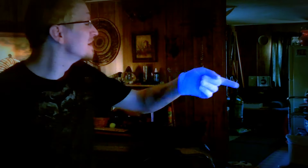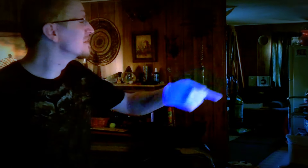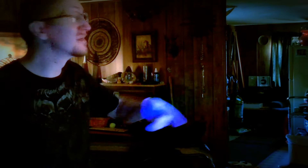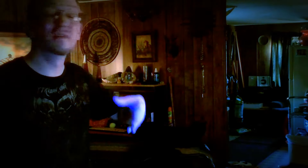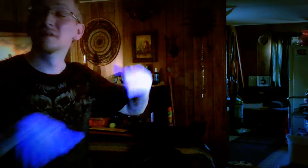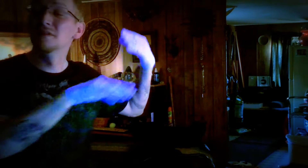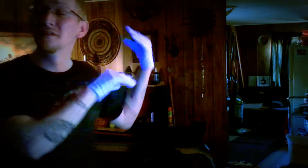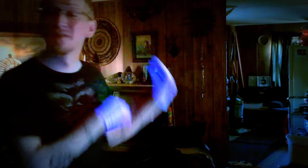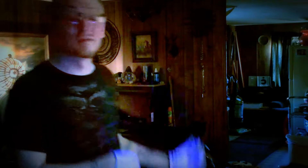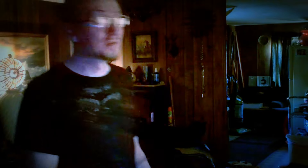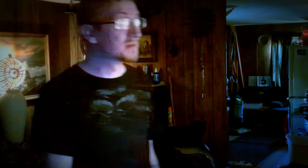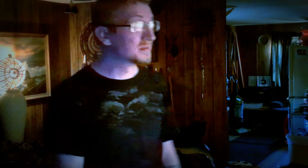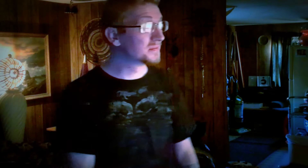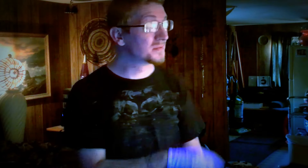someone to stay